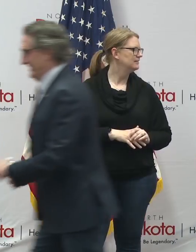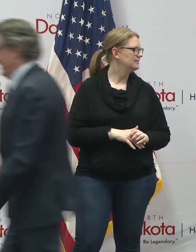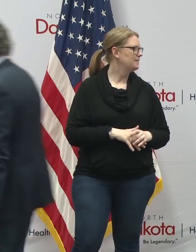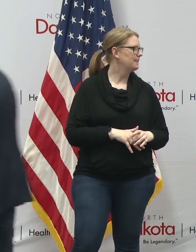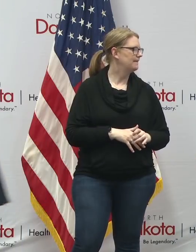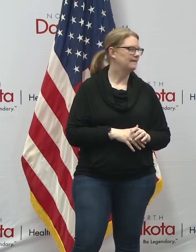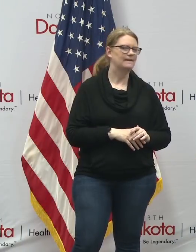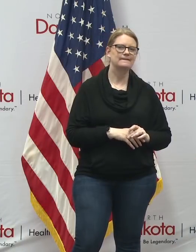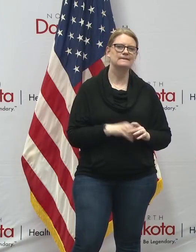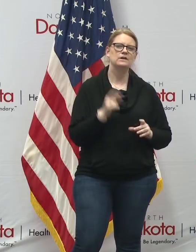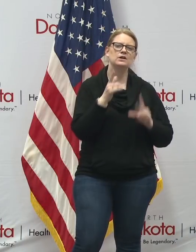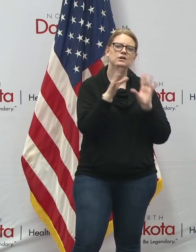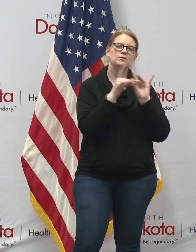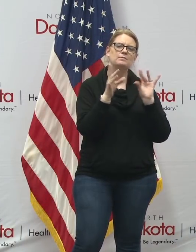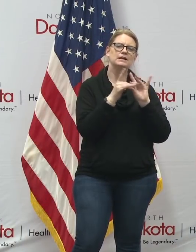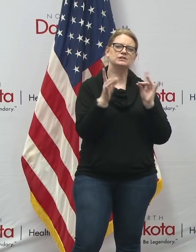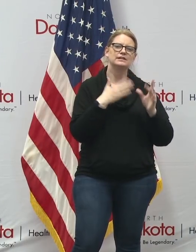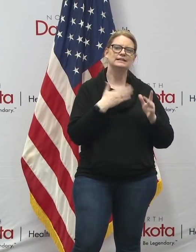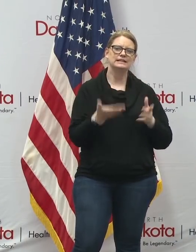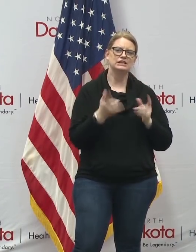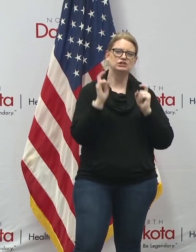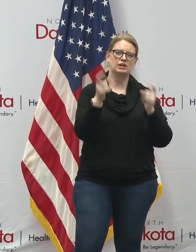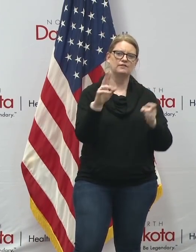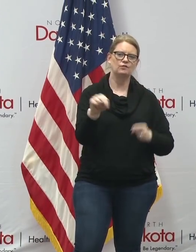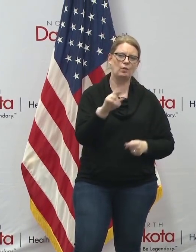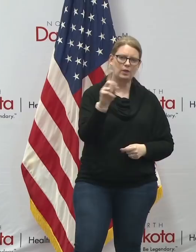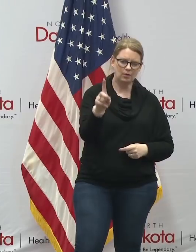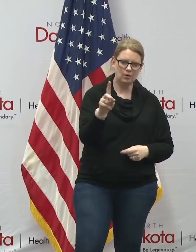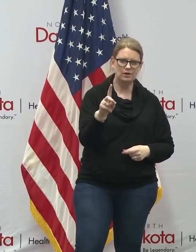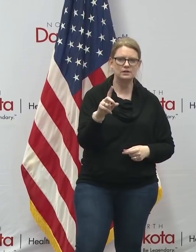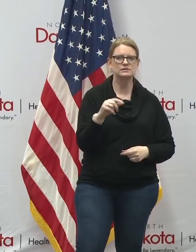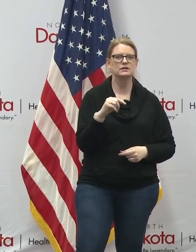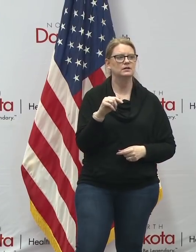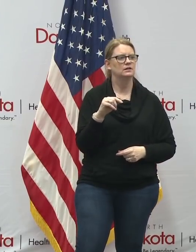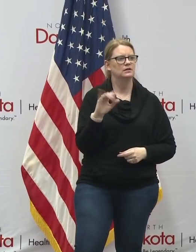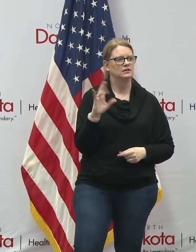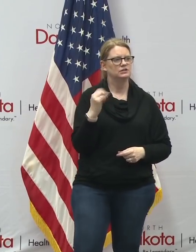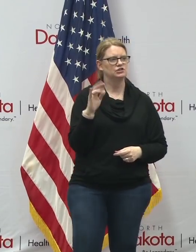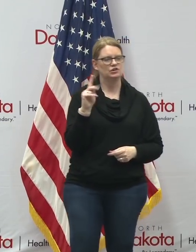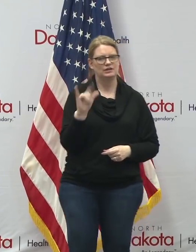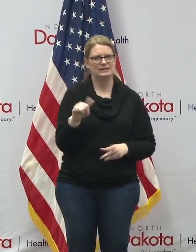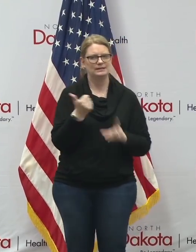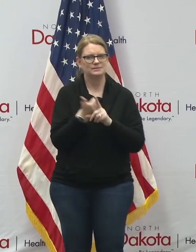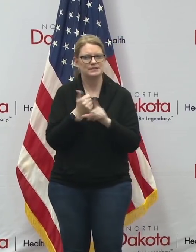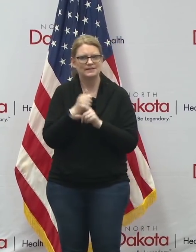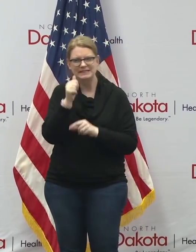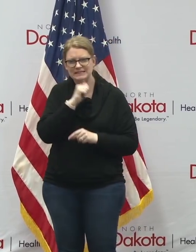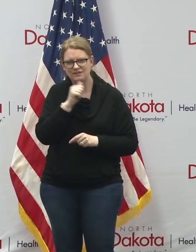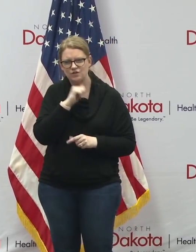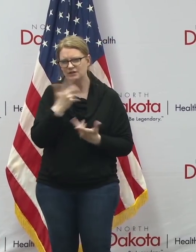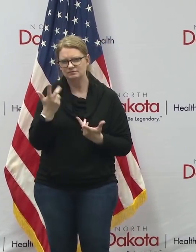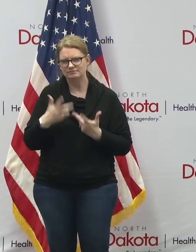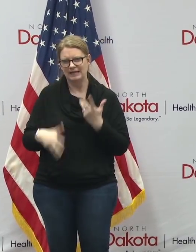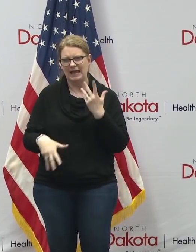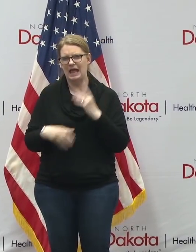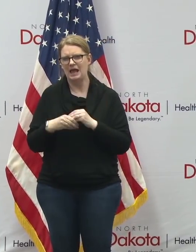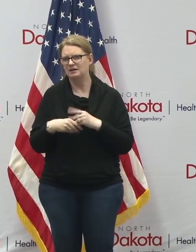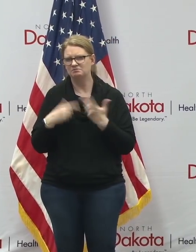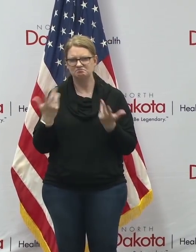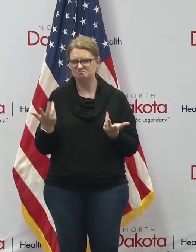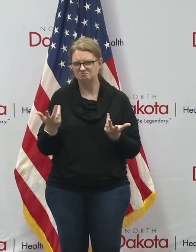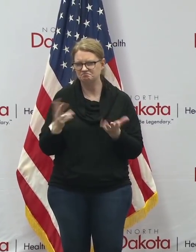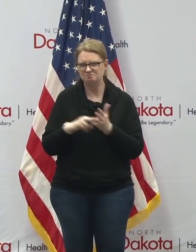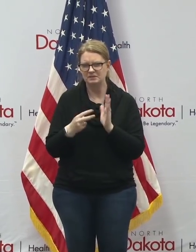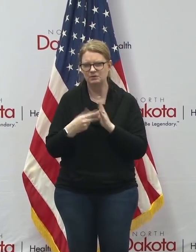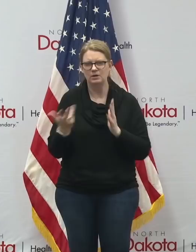you mentioned the generosity of north dakotans but you also said that charities are suffering i'm wondering if you could add some context to what you